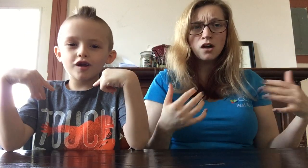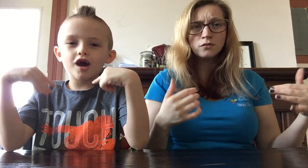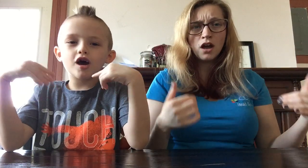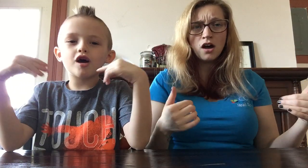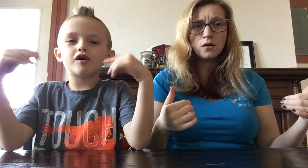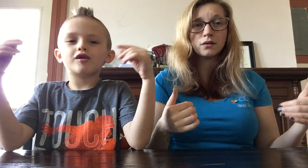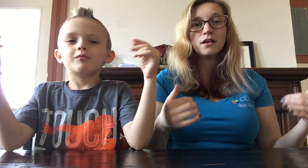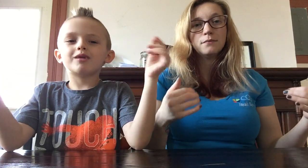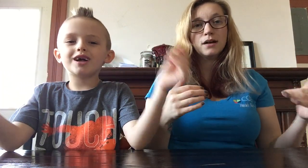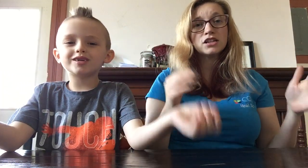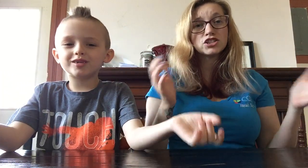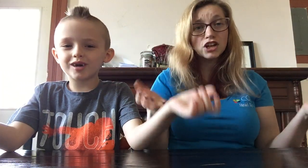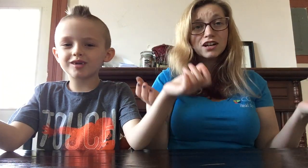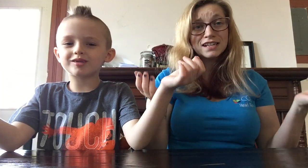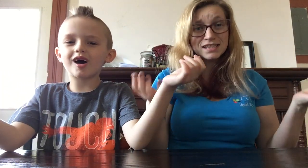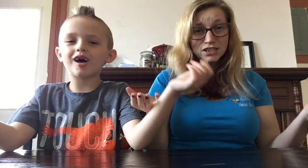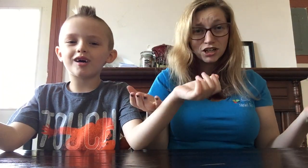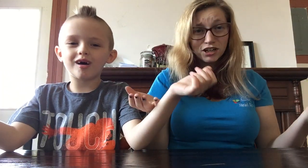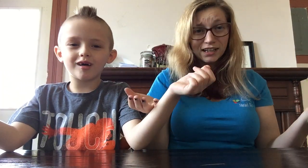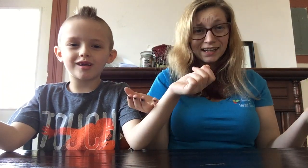no, my shirt is dirty!